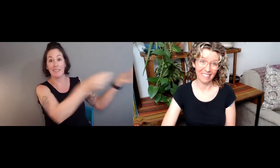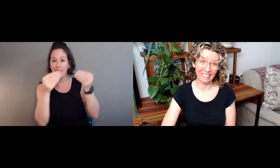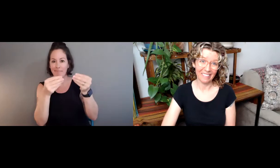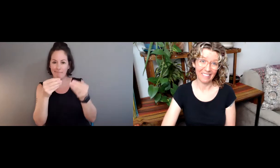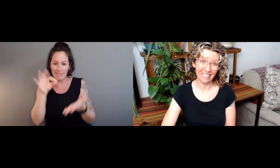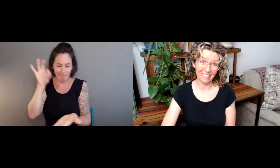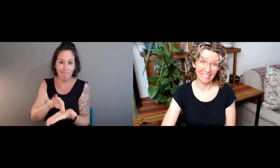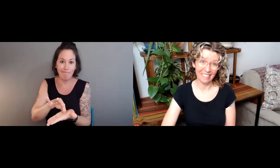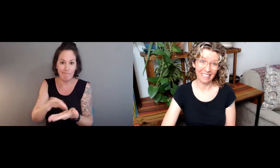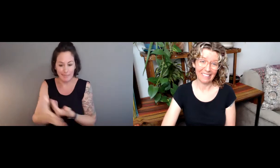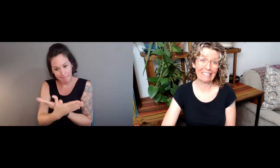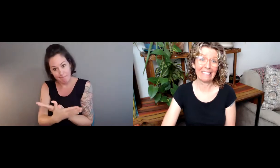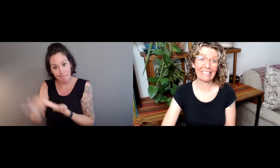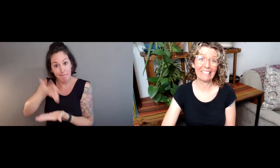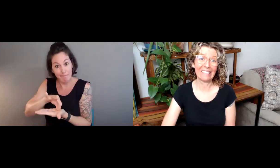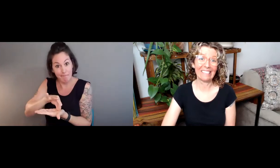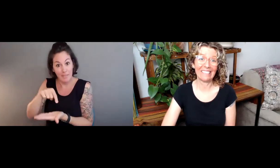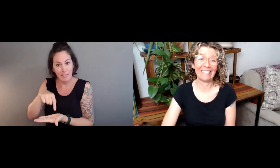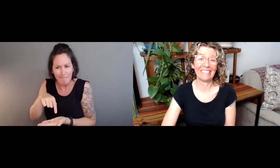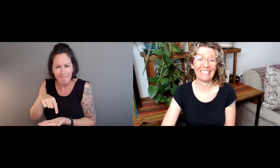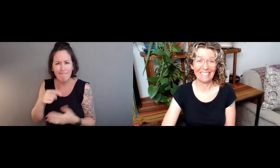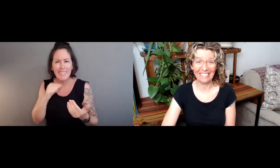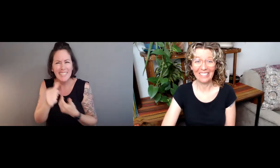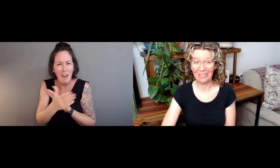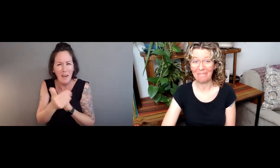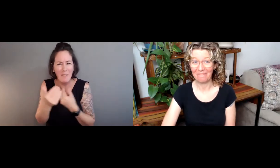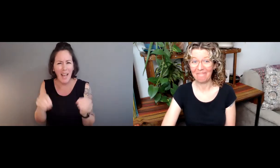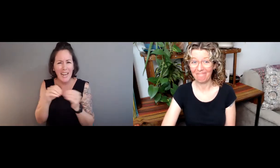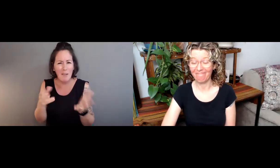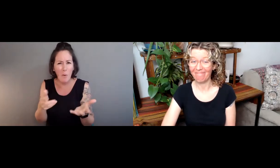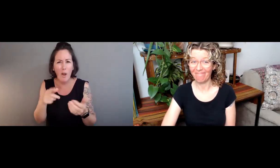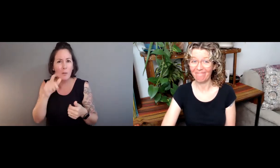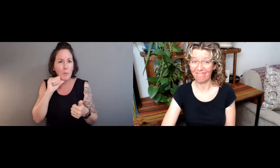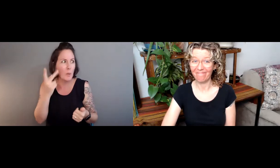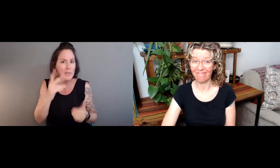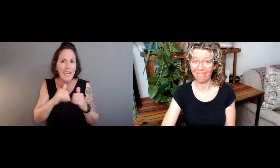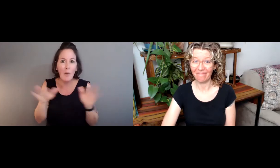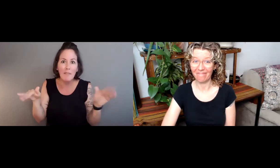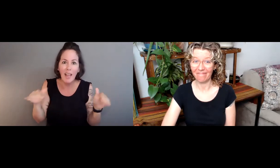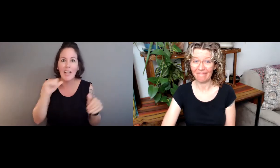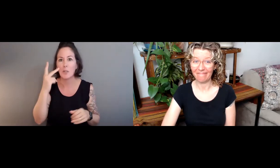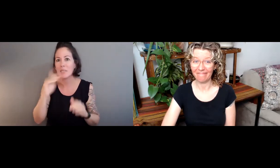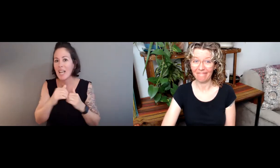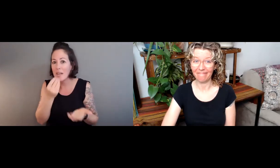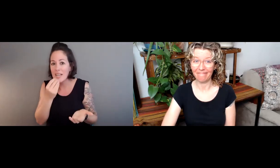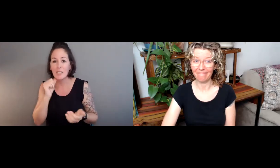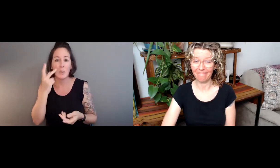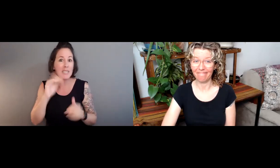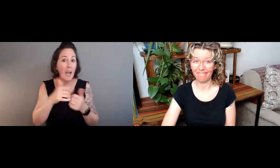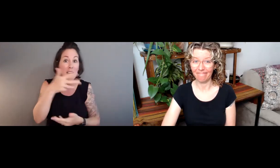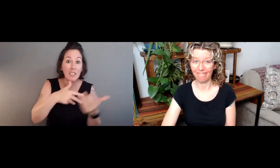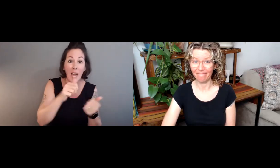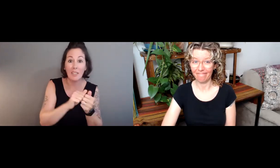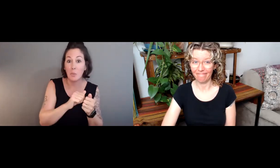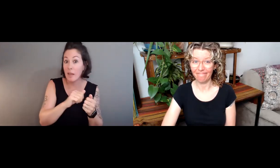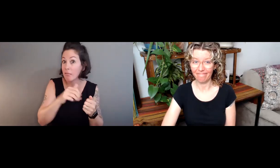But thinking about, you studying butterflies, when you take a butterfly out of its environment and you put it in a box, it's not a butterfly anymore. You can no